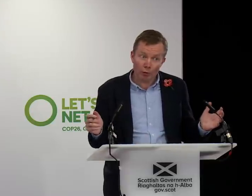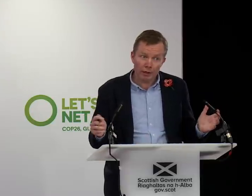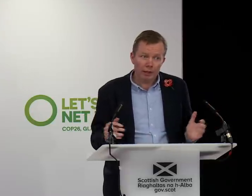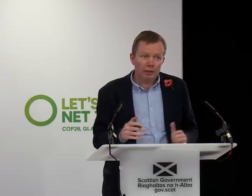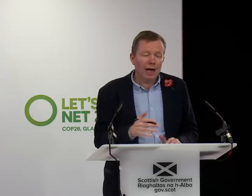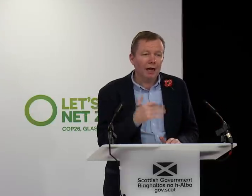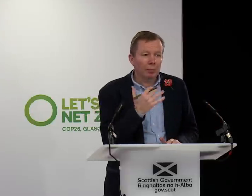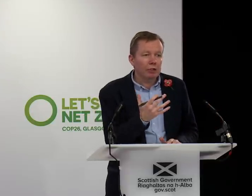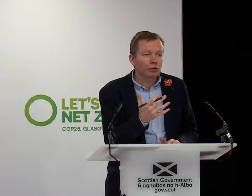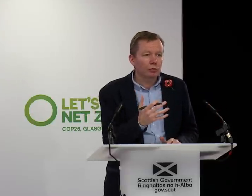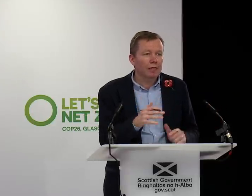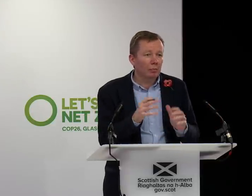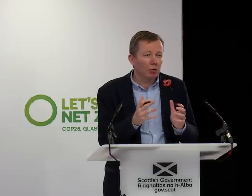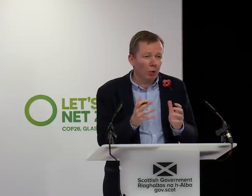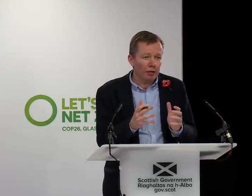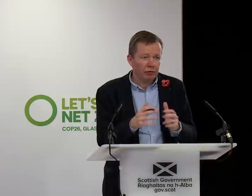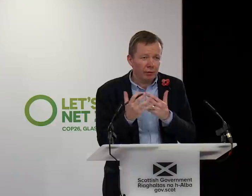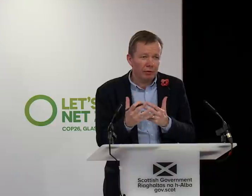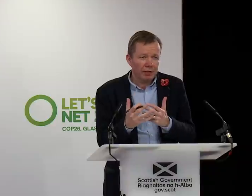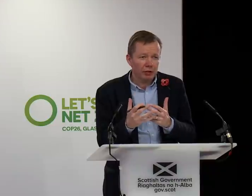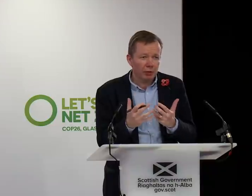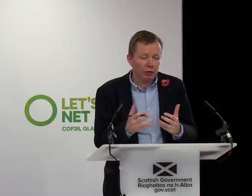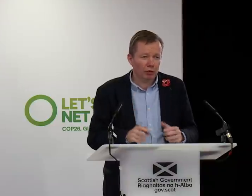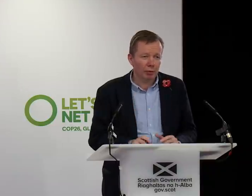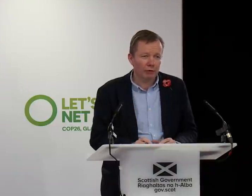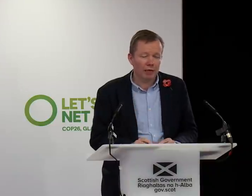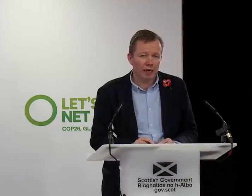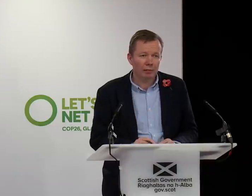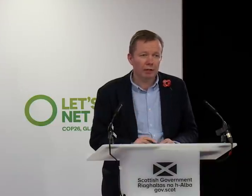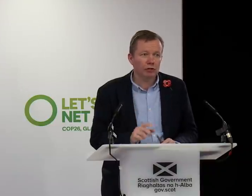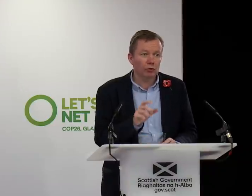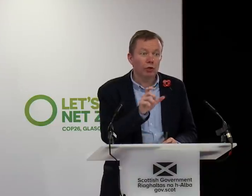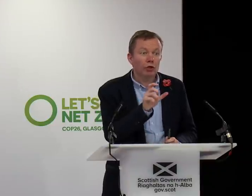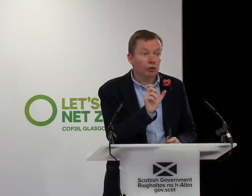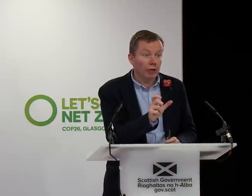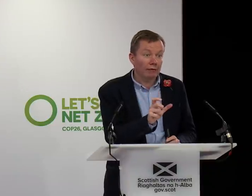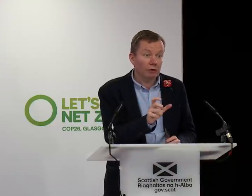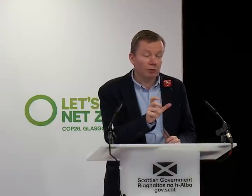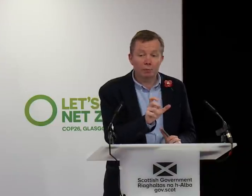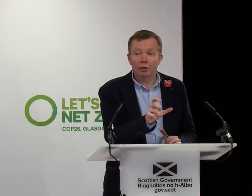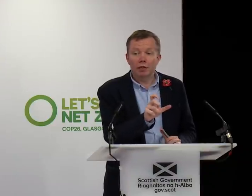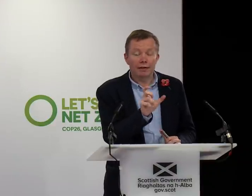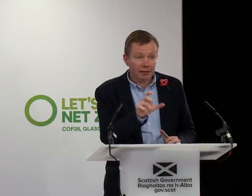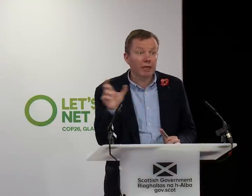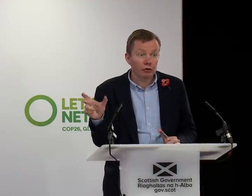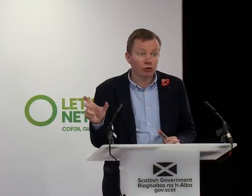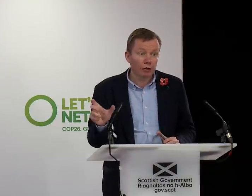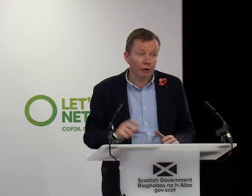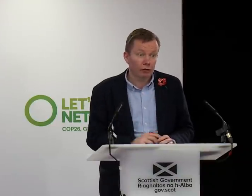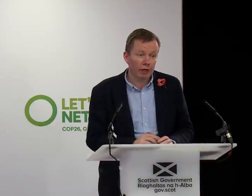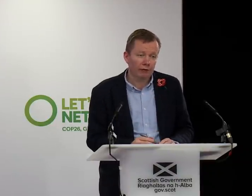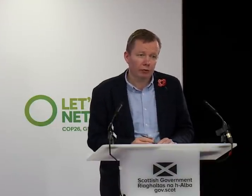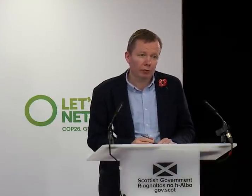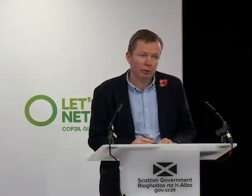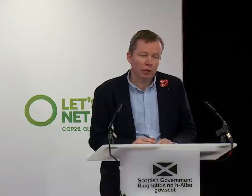or no COP. R appears to be about one, if you remember the days when we talked about the R number. So two and a half thousand people are giving it to